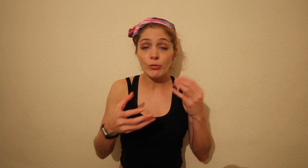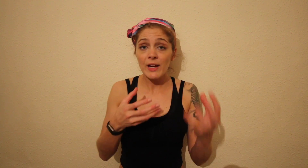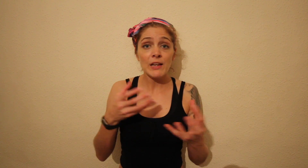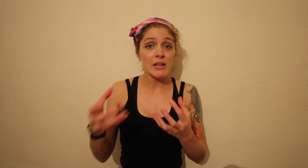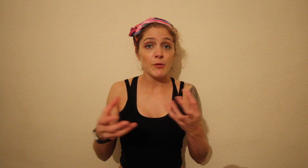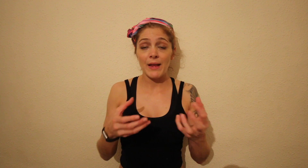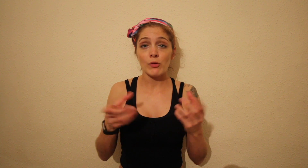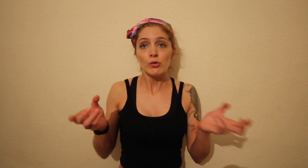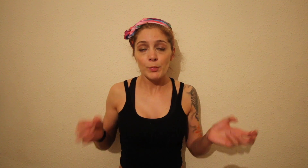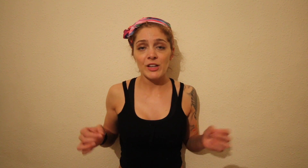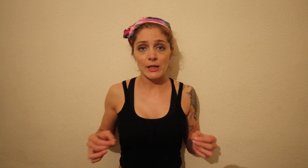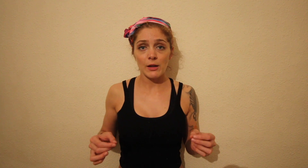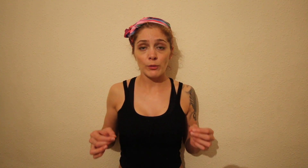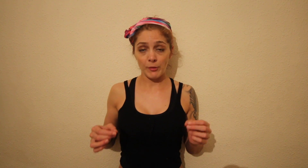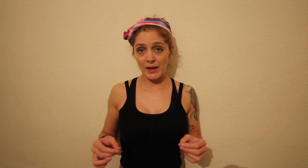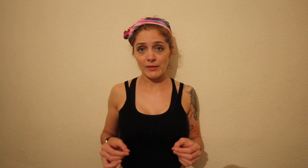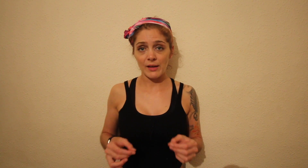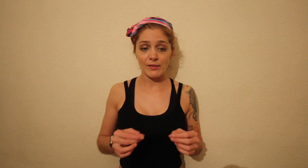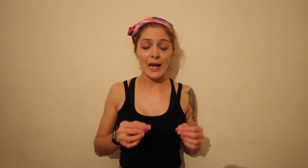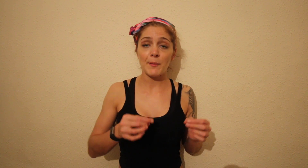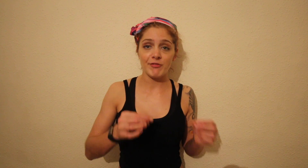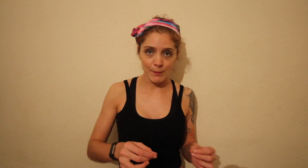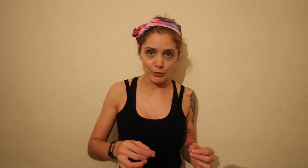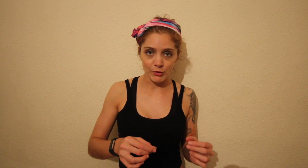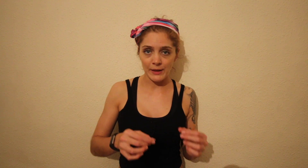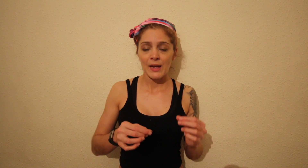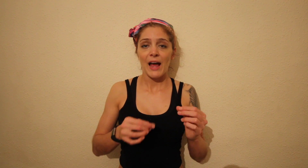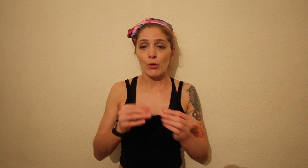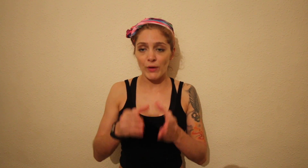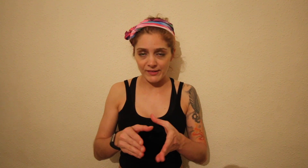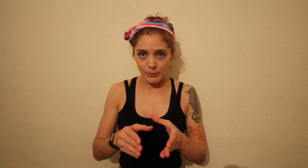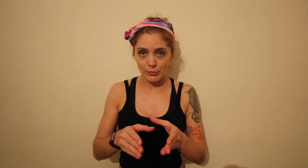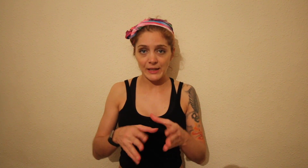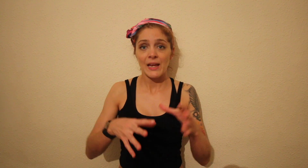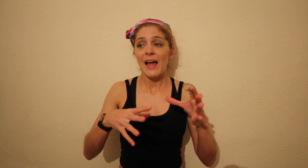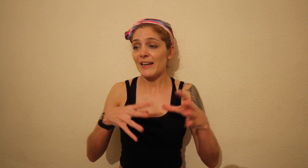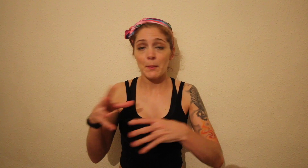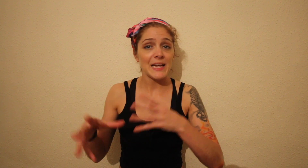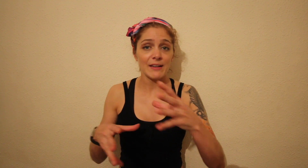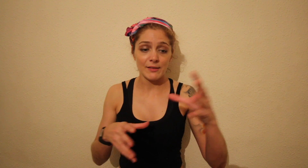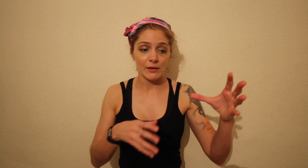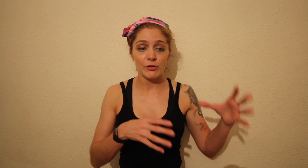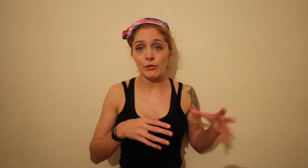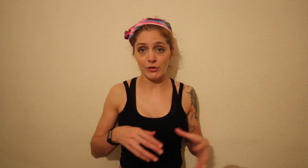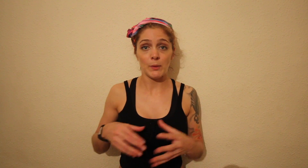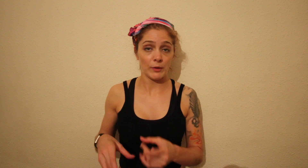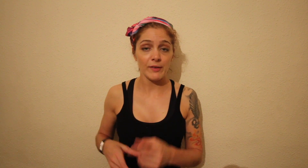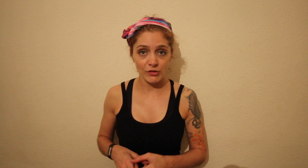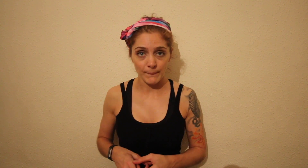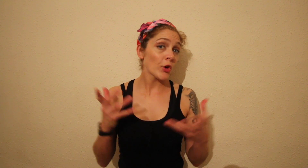really really depends on your particular goals as a person as to how many reps you're doing and the rest in between and how many exercises you should do in one session. What